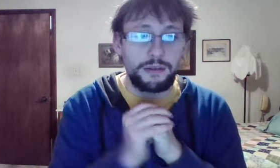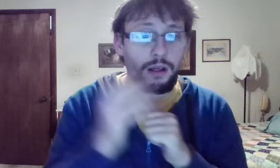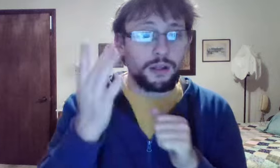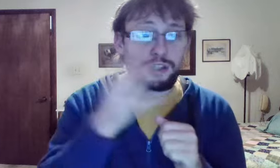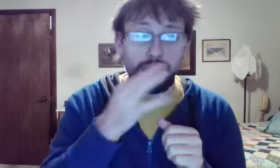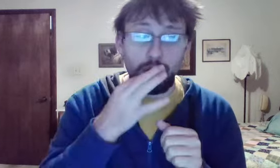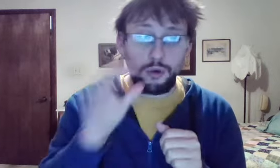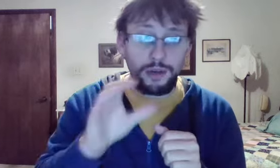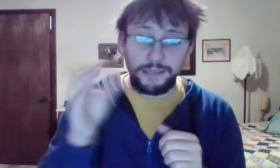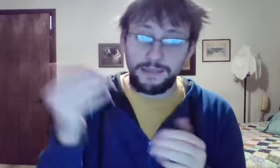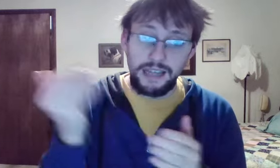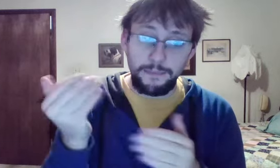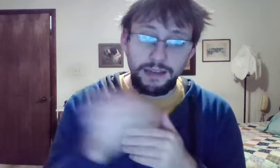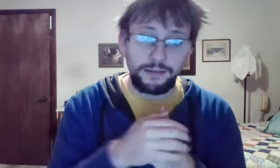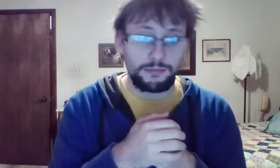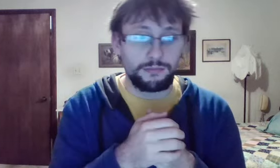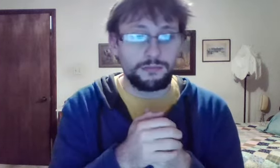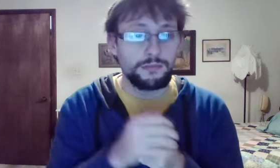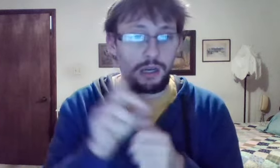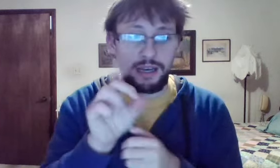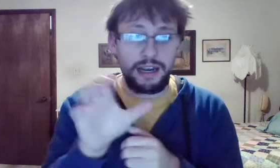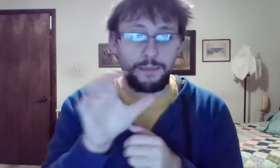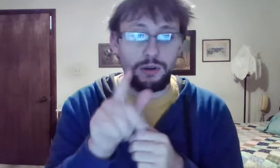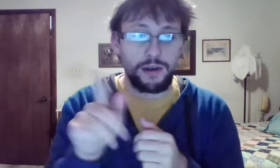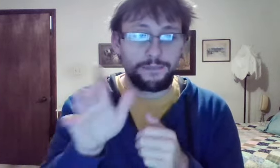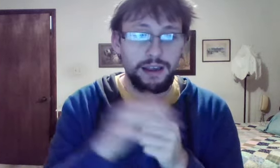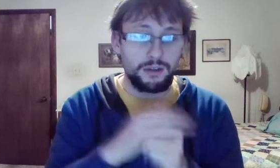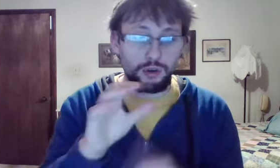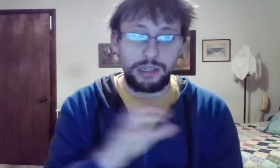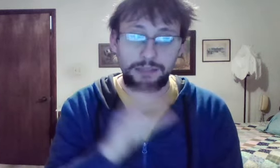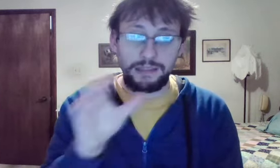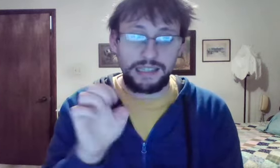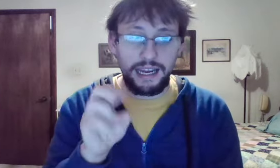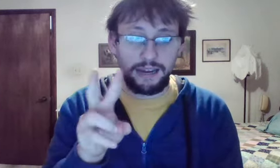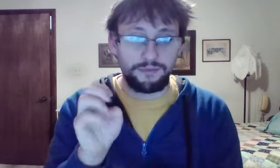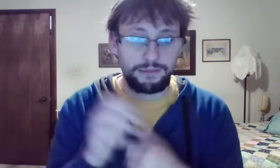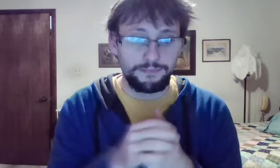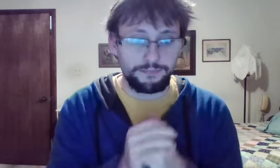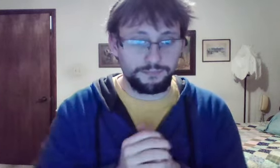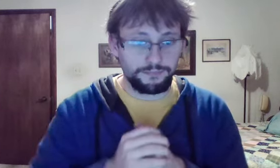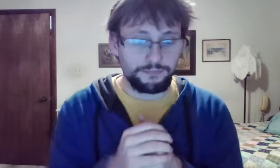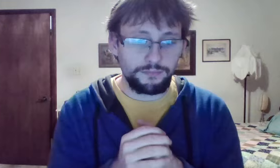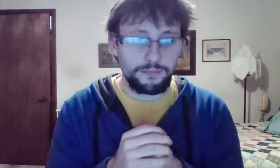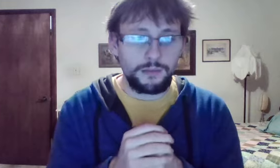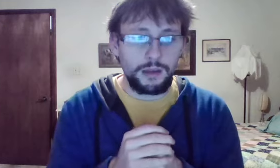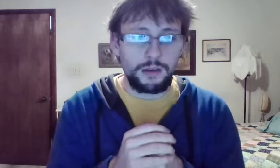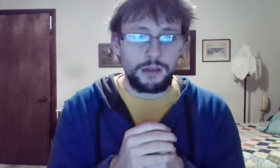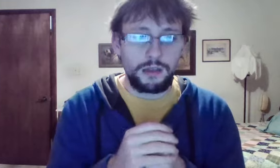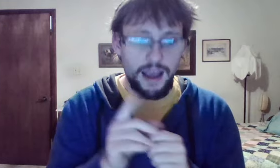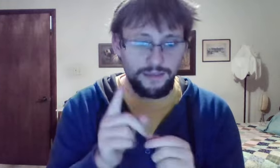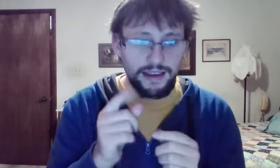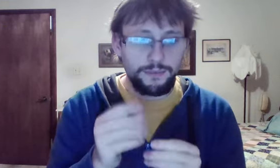Is there a Christmas time in. A December 24th. Christmas Eve. Yeah. December